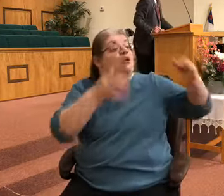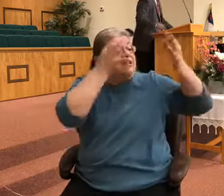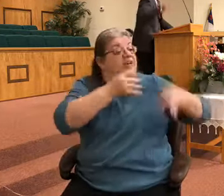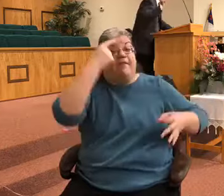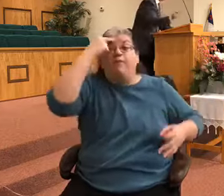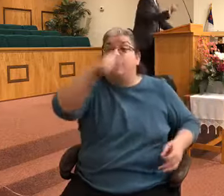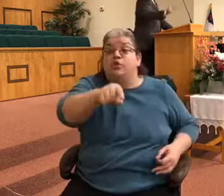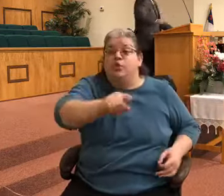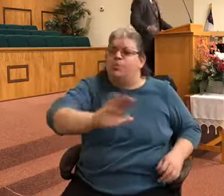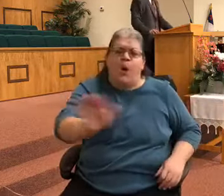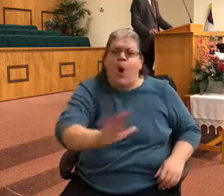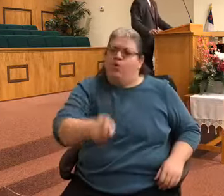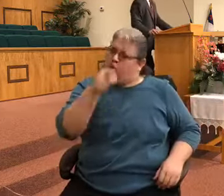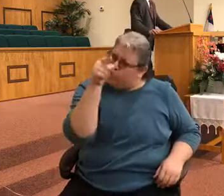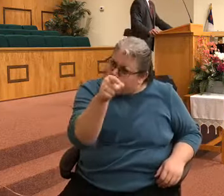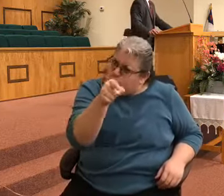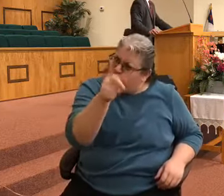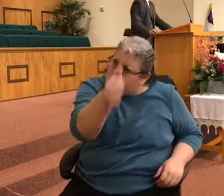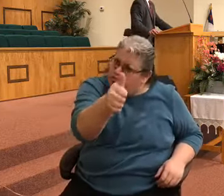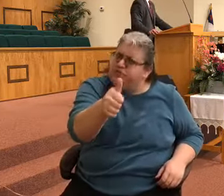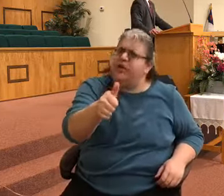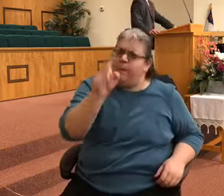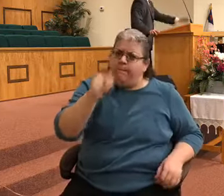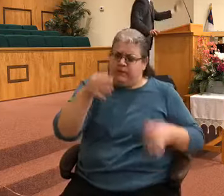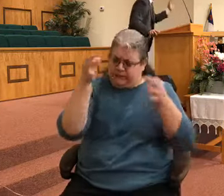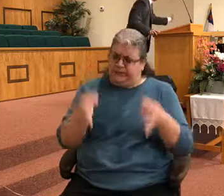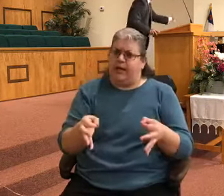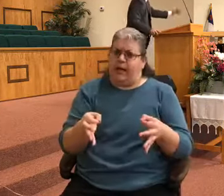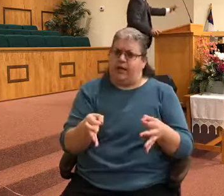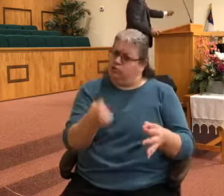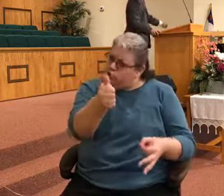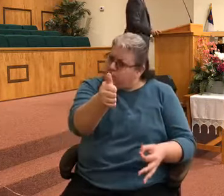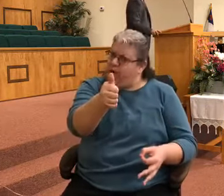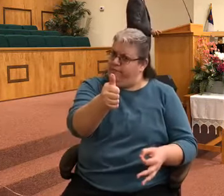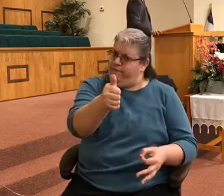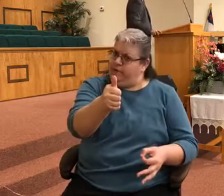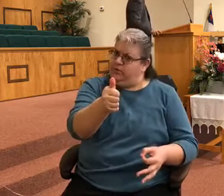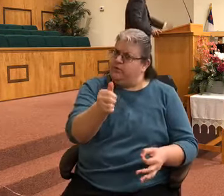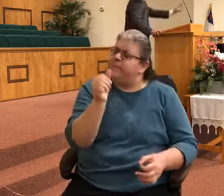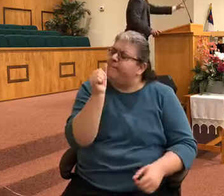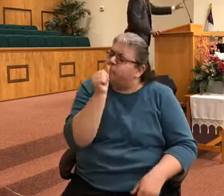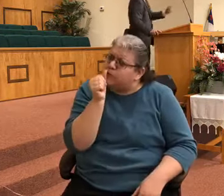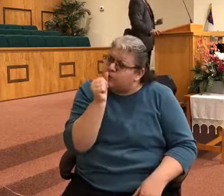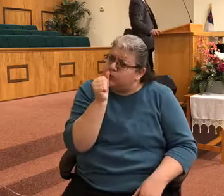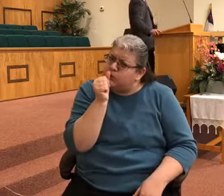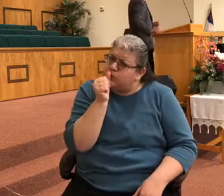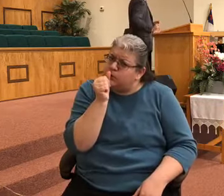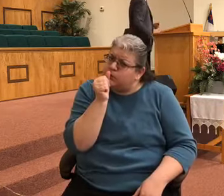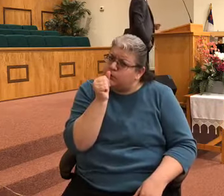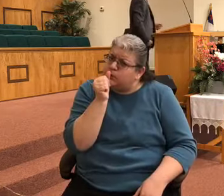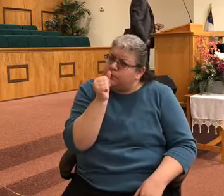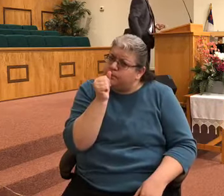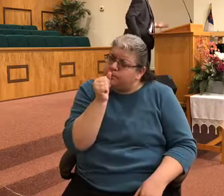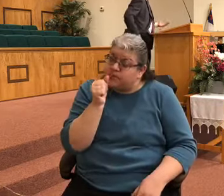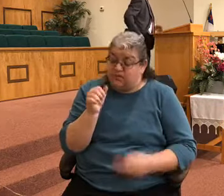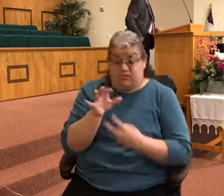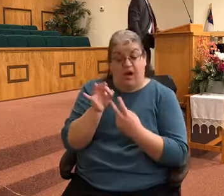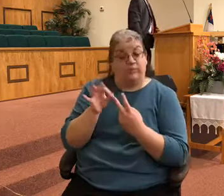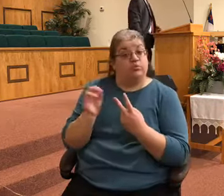You have to make that decision. It was personal. It was optional, too. He